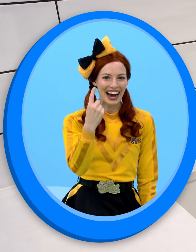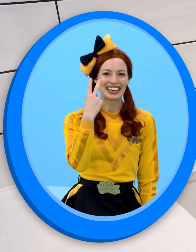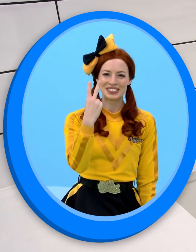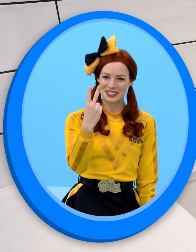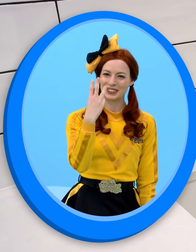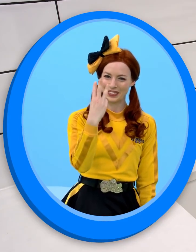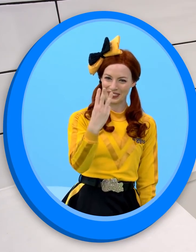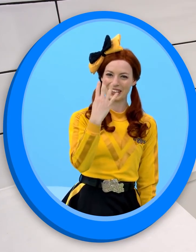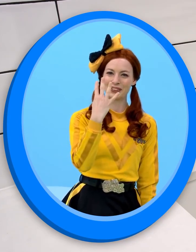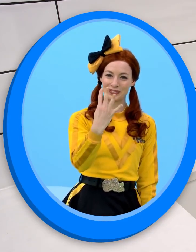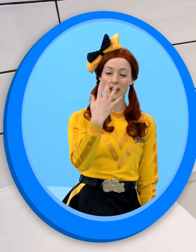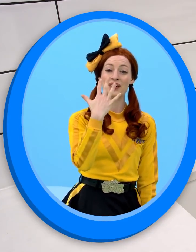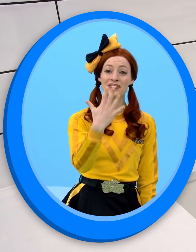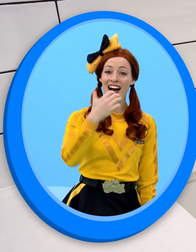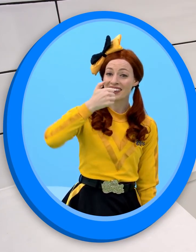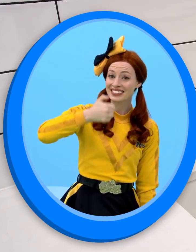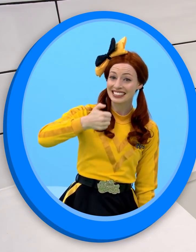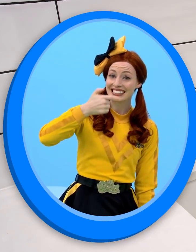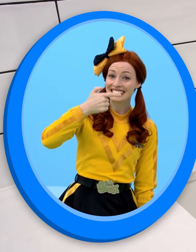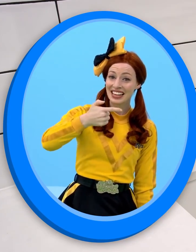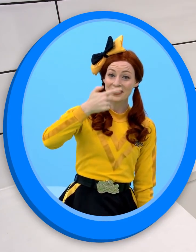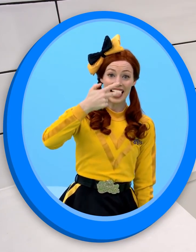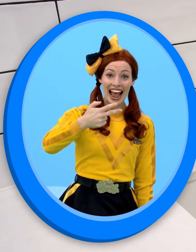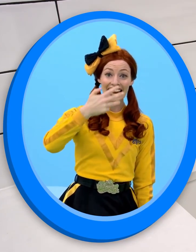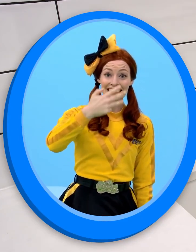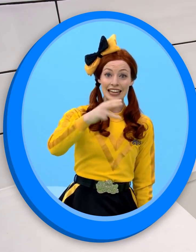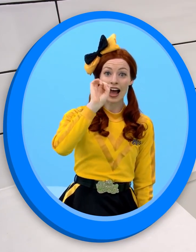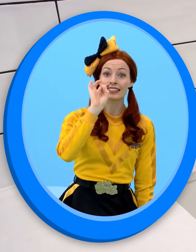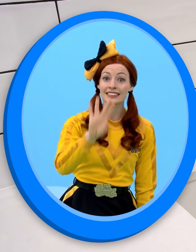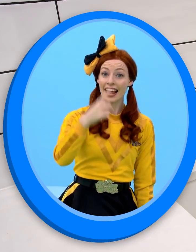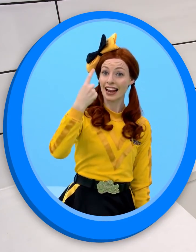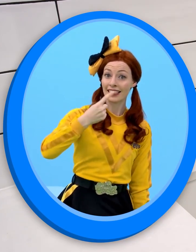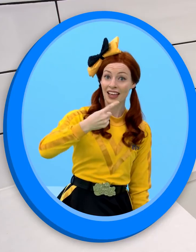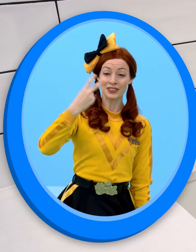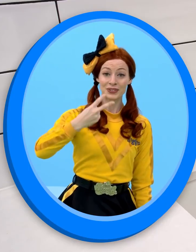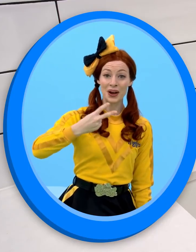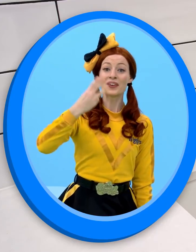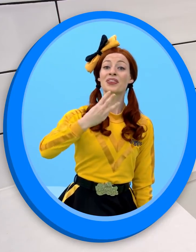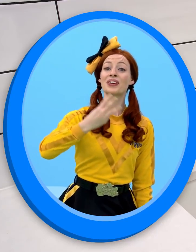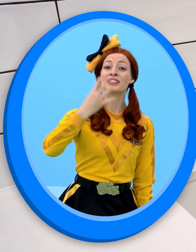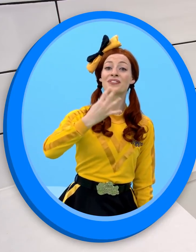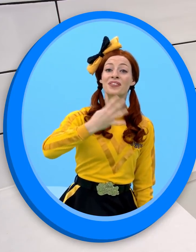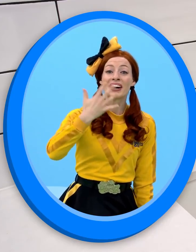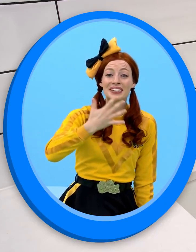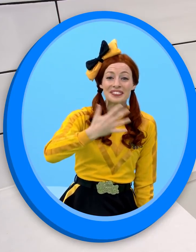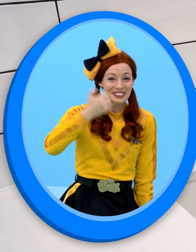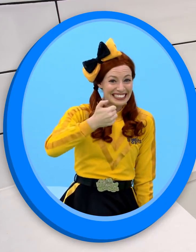One, two, three, four, five, six, seven, eight Nine, ten, eleven, twelve, thirteen, fourteen, fifteen,